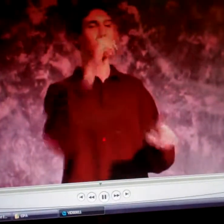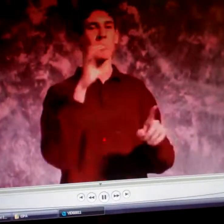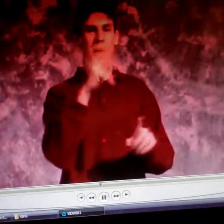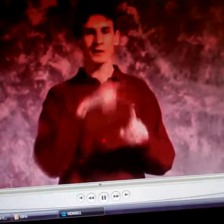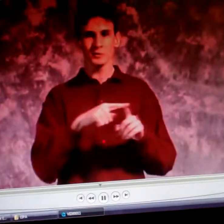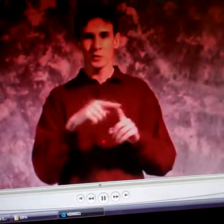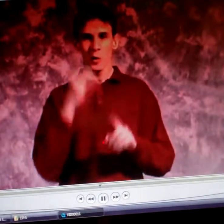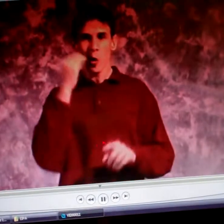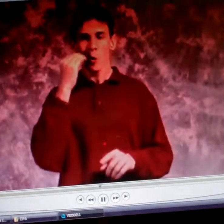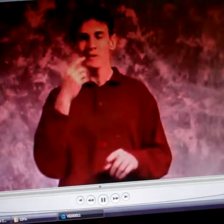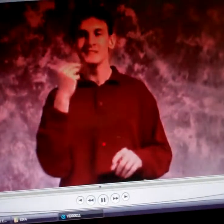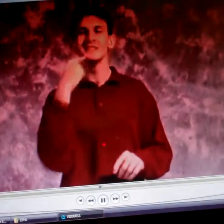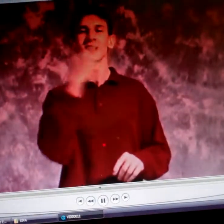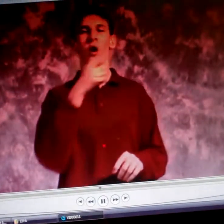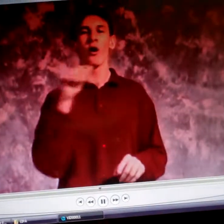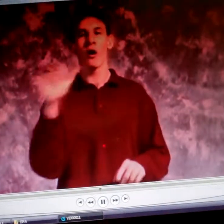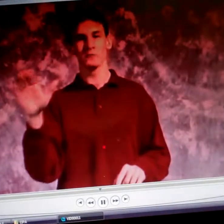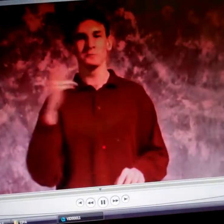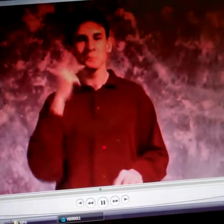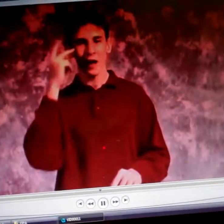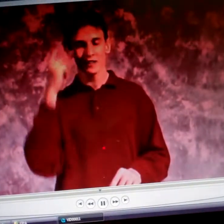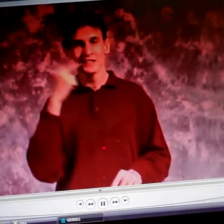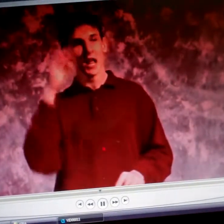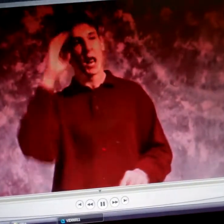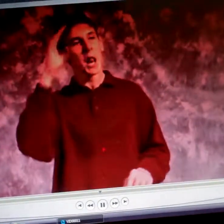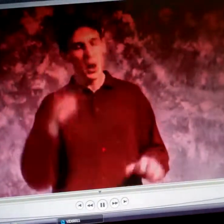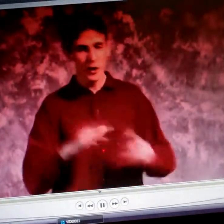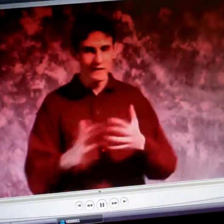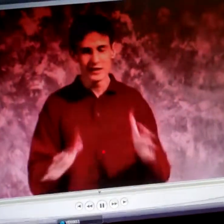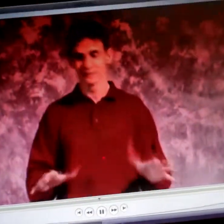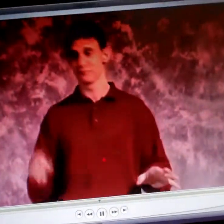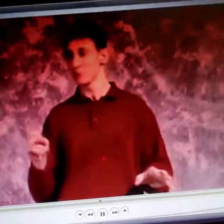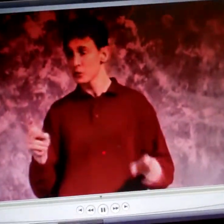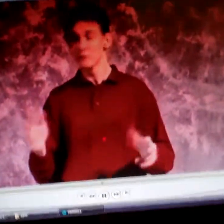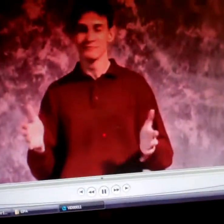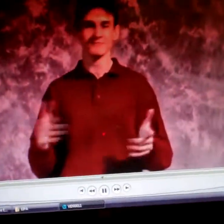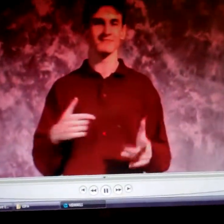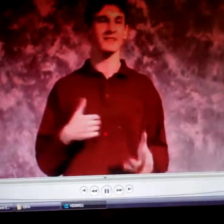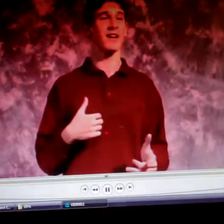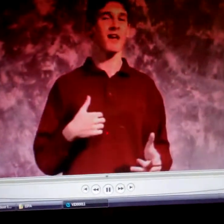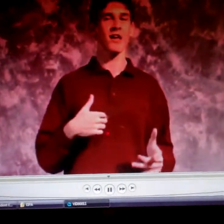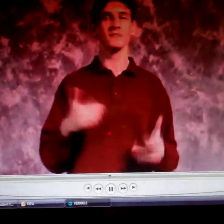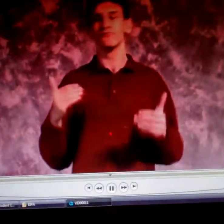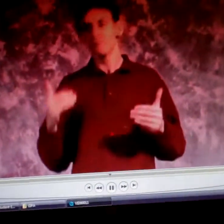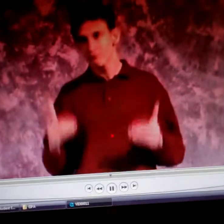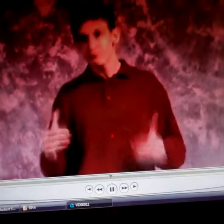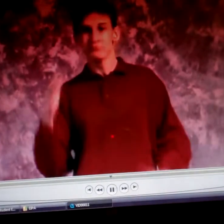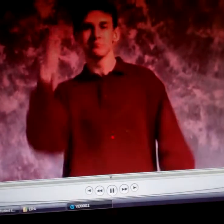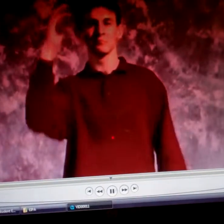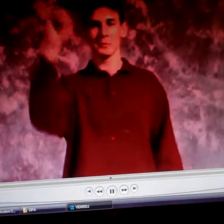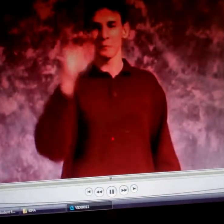But, I was lucky enough because my parents' home is in San Francisco. So I was able to see them